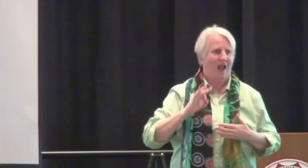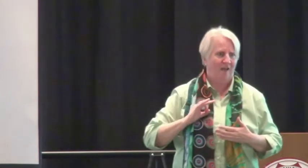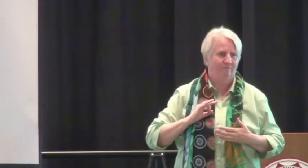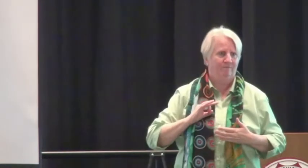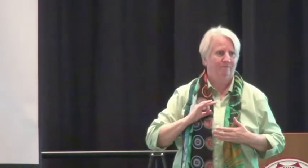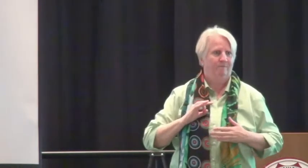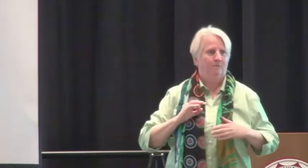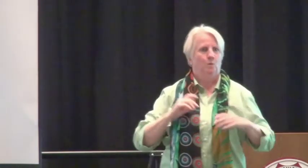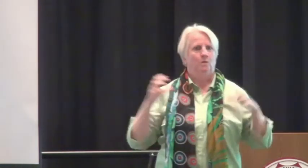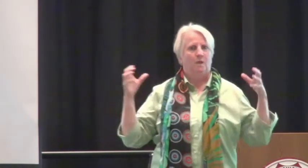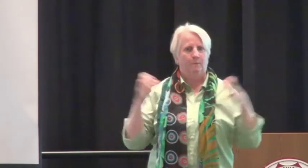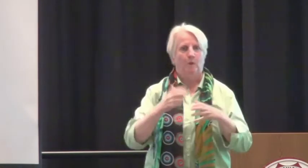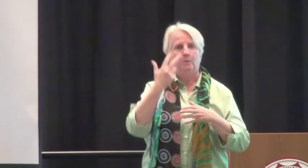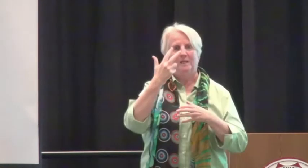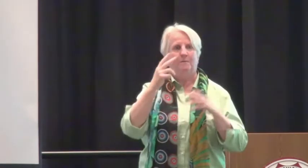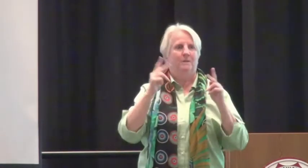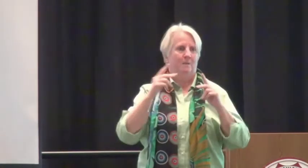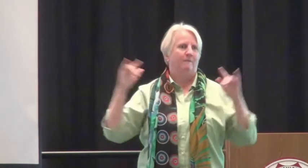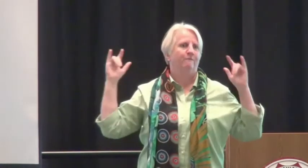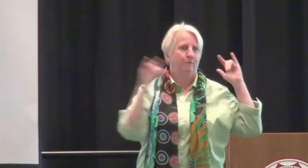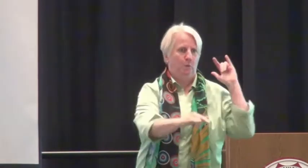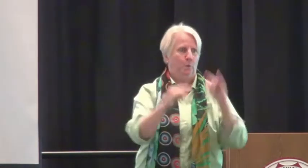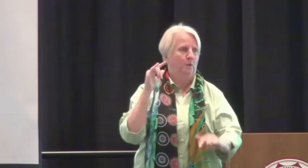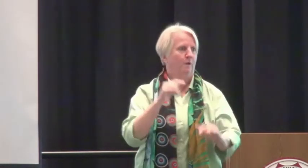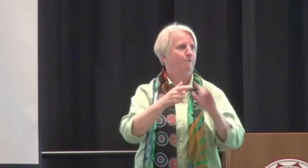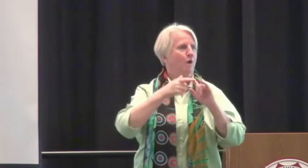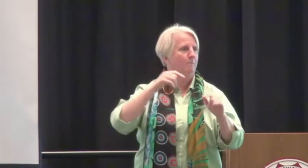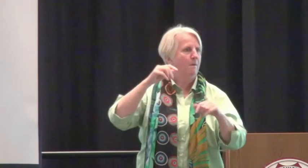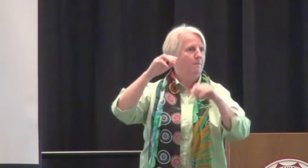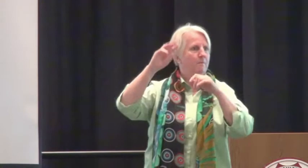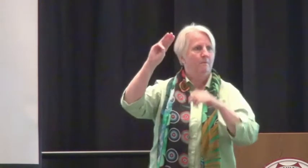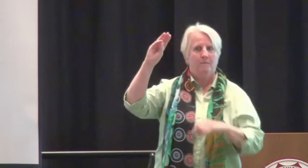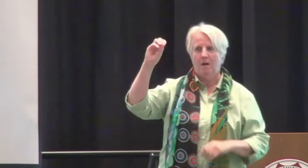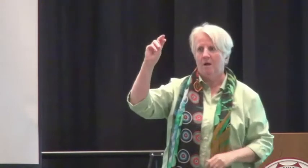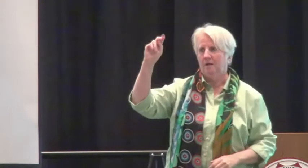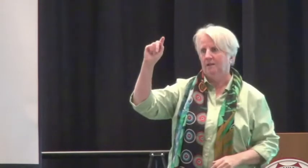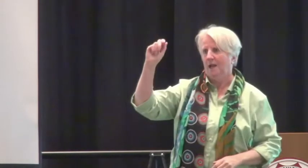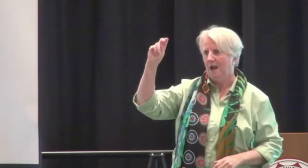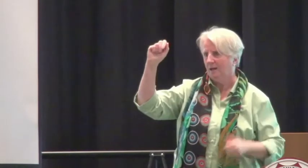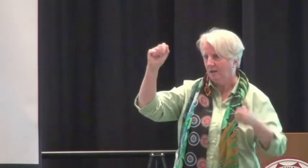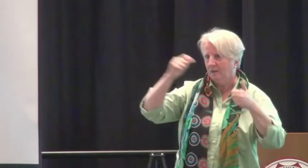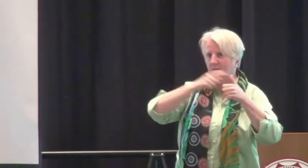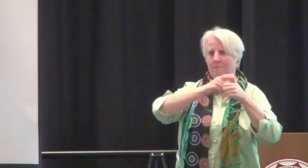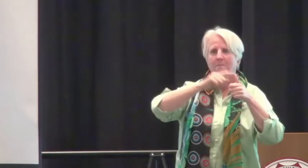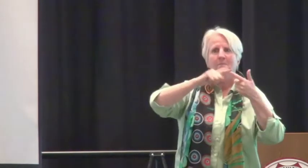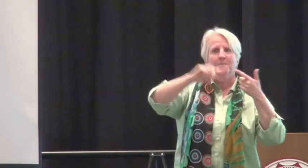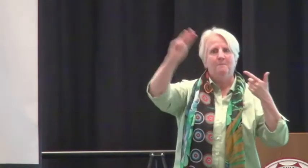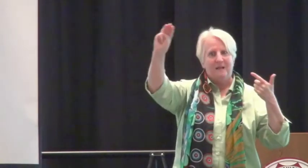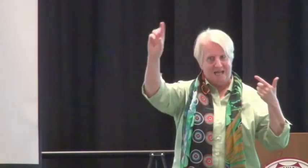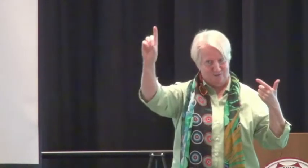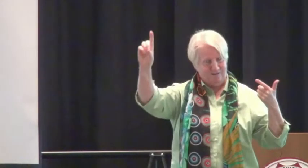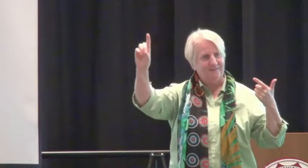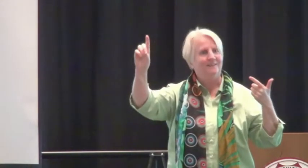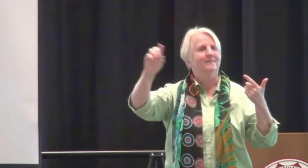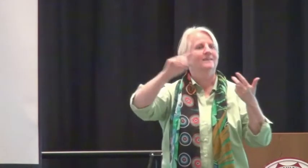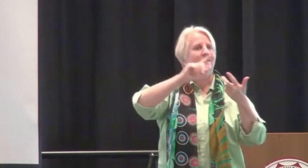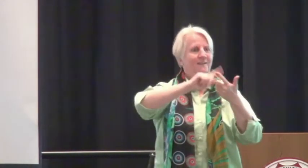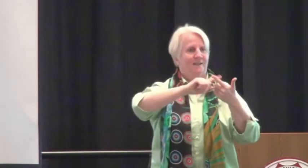I also want to say a great attitude to my staff who have flown in from Montana, Maryland,